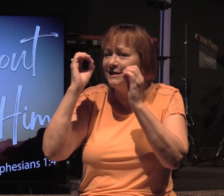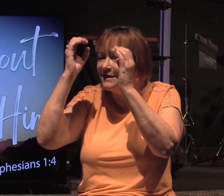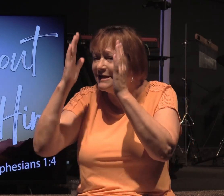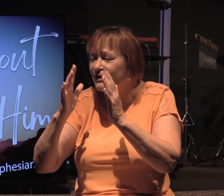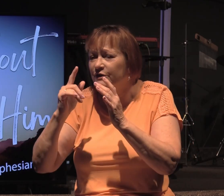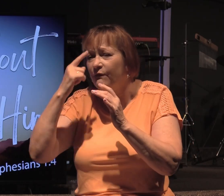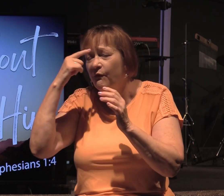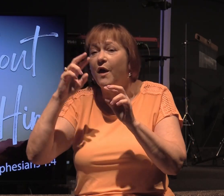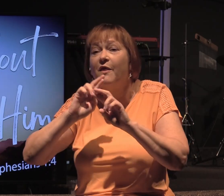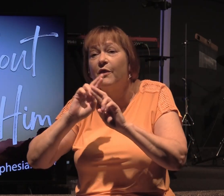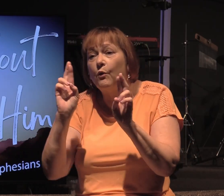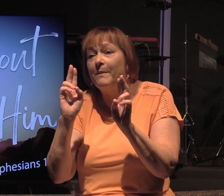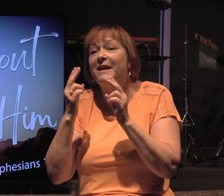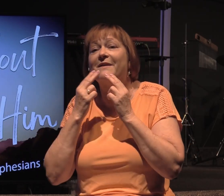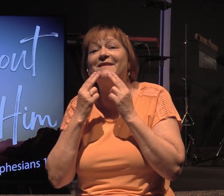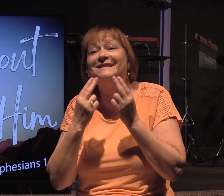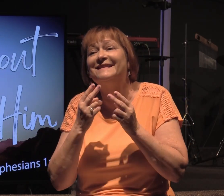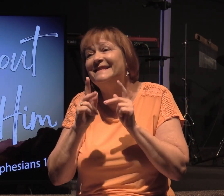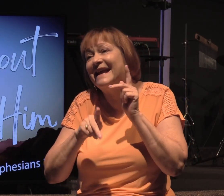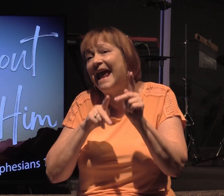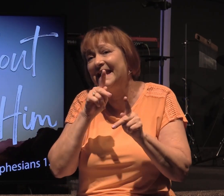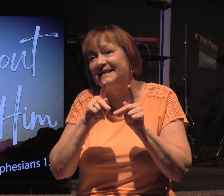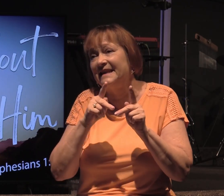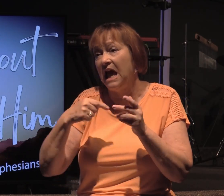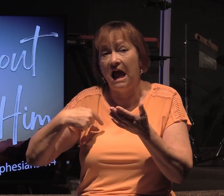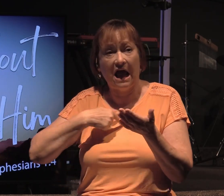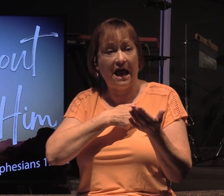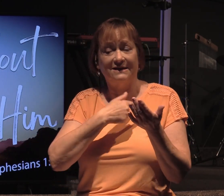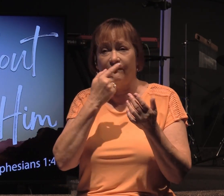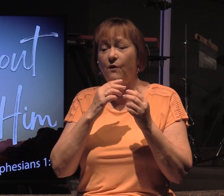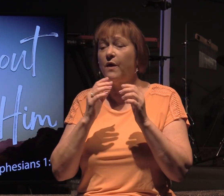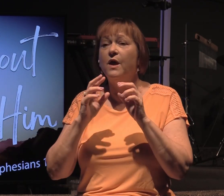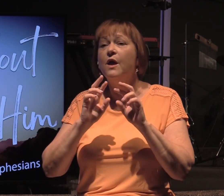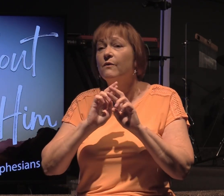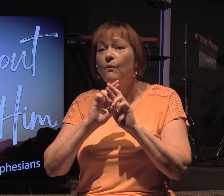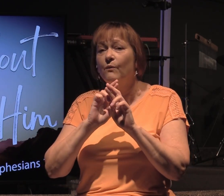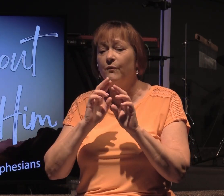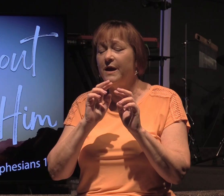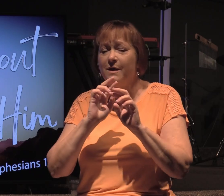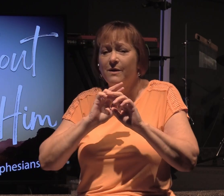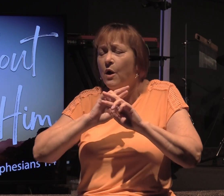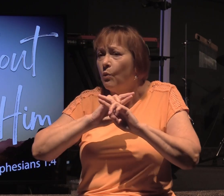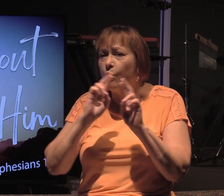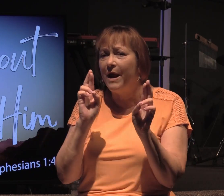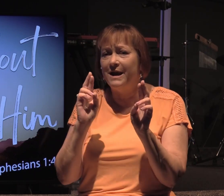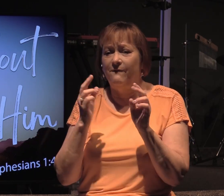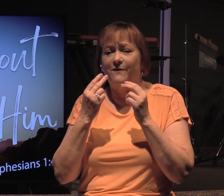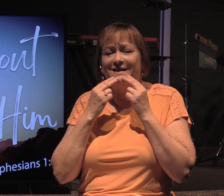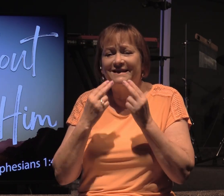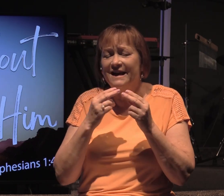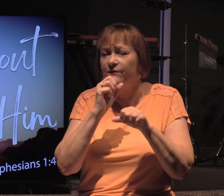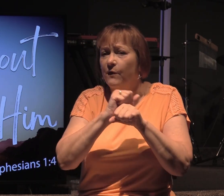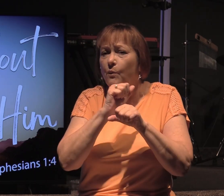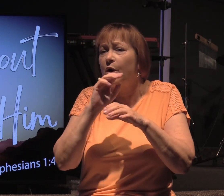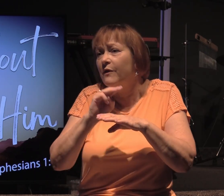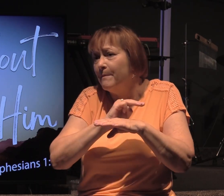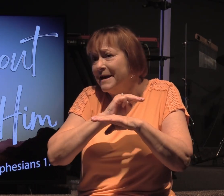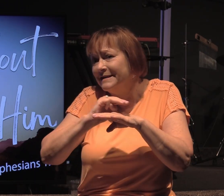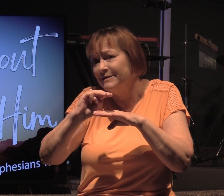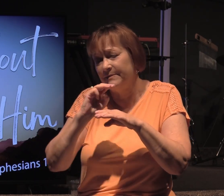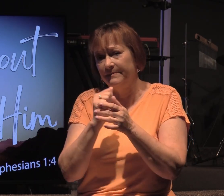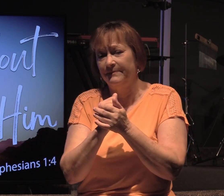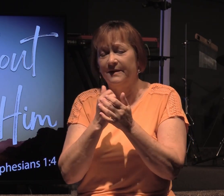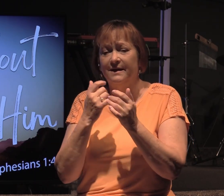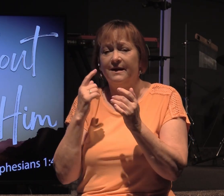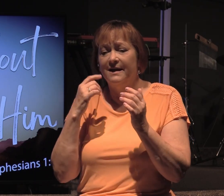equipping of the saints, us, for the equipping of the saints for the work of the ministry. And so, since we